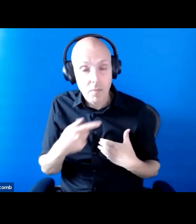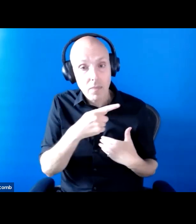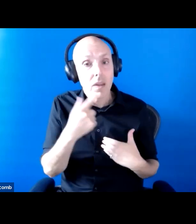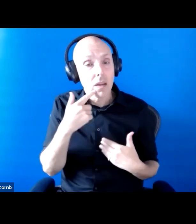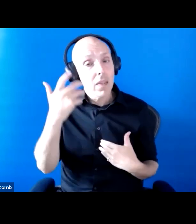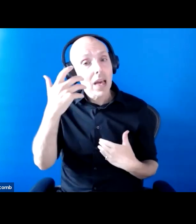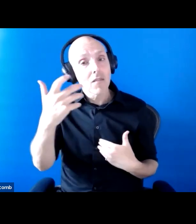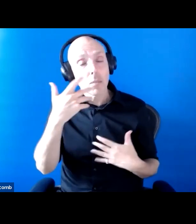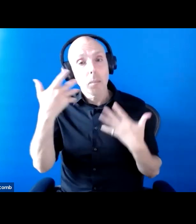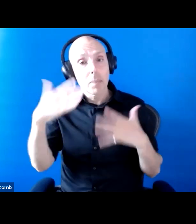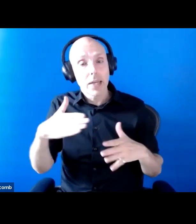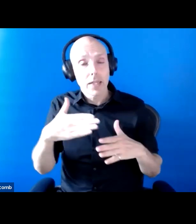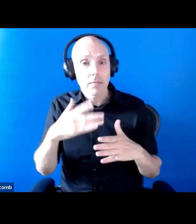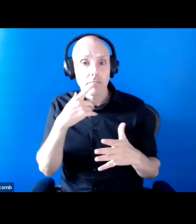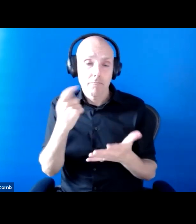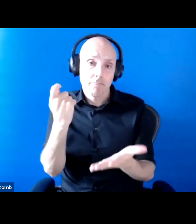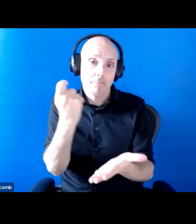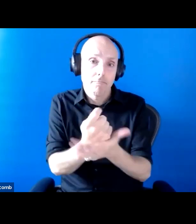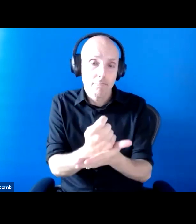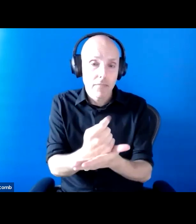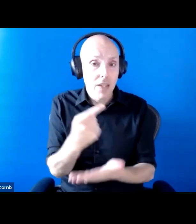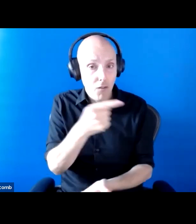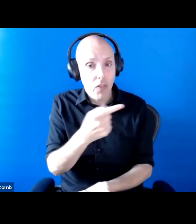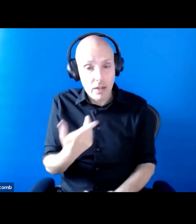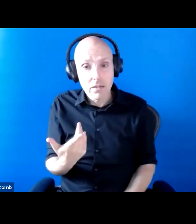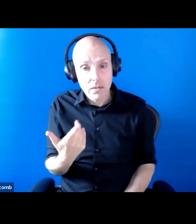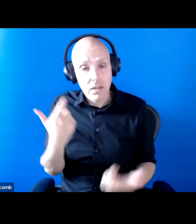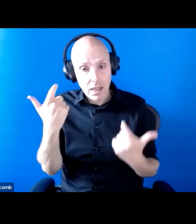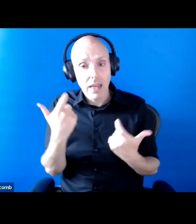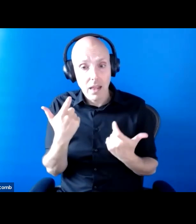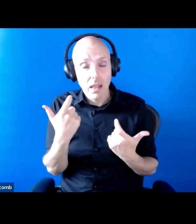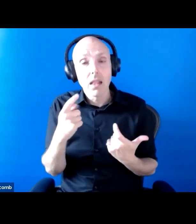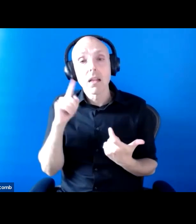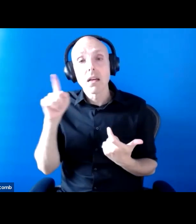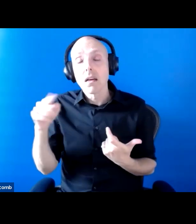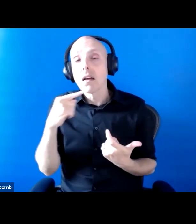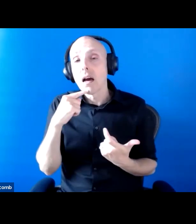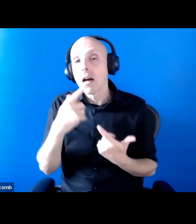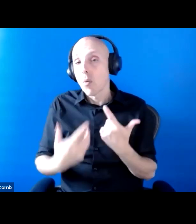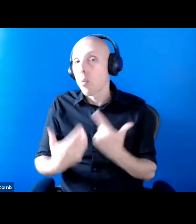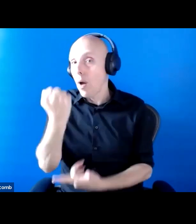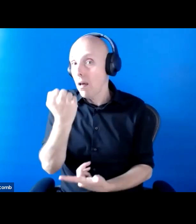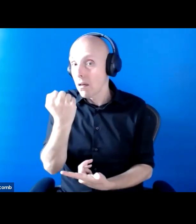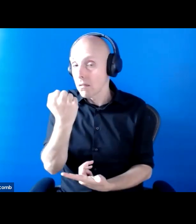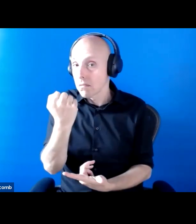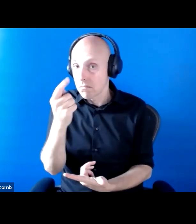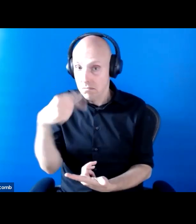it for that action, which was won by the people who bought it. So,